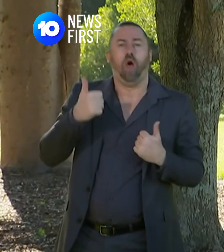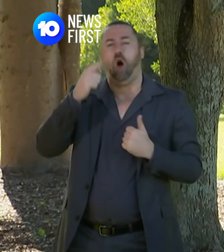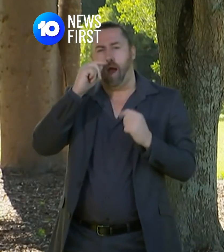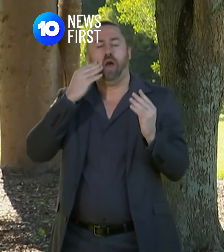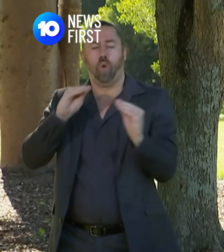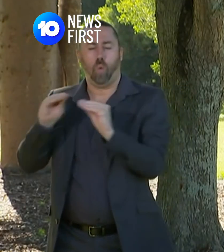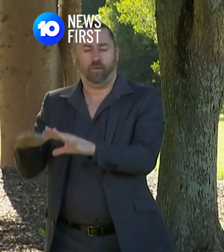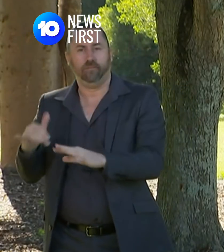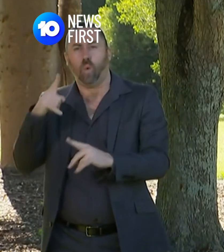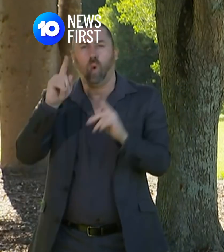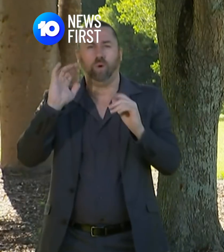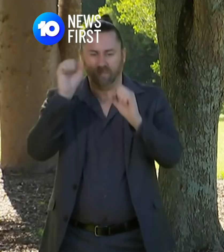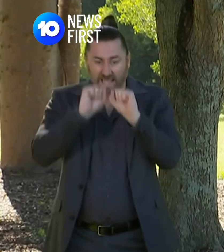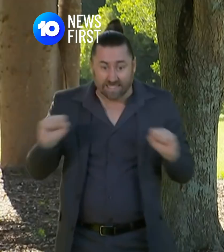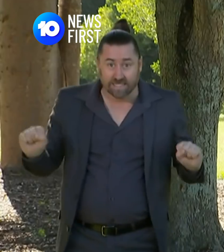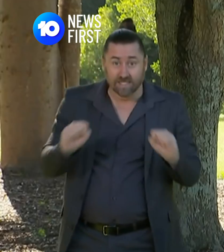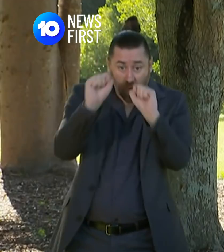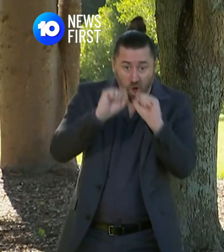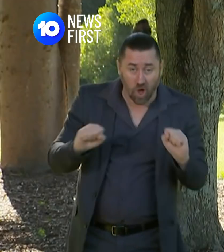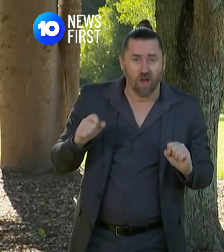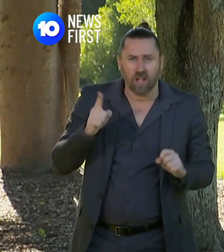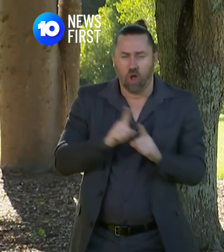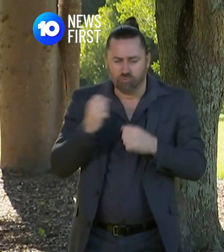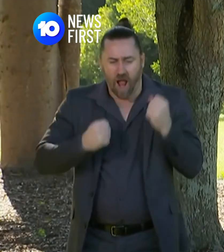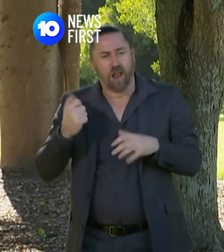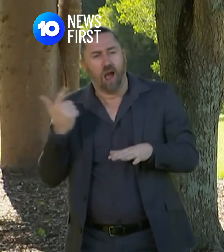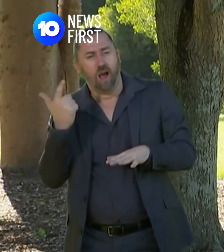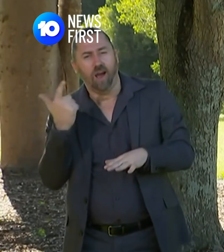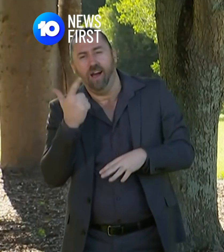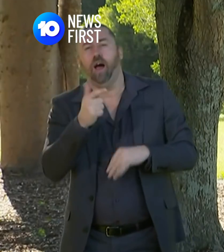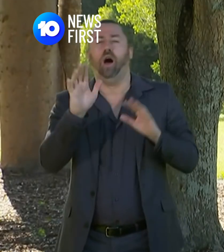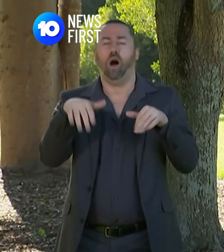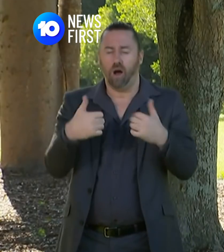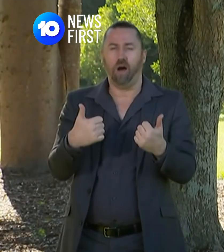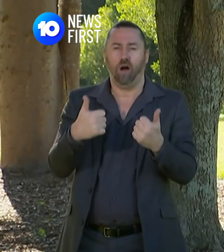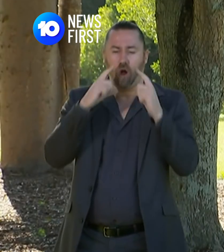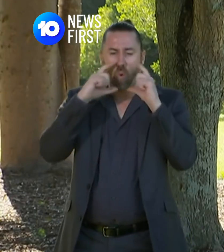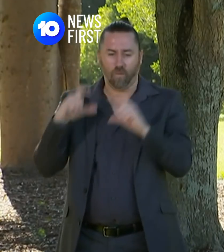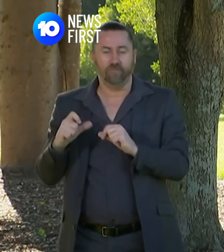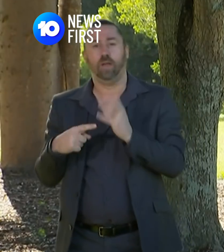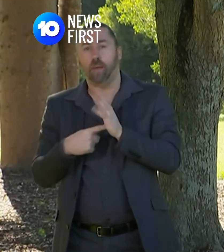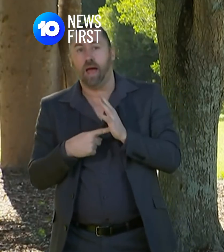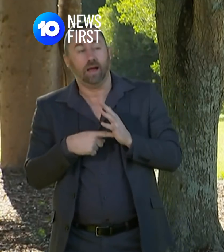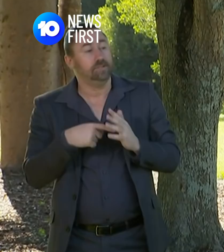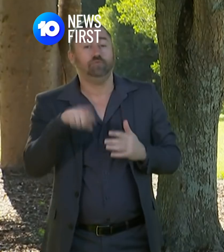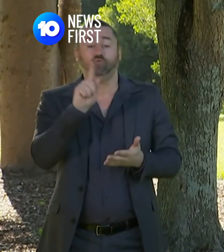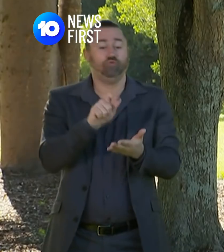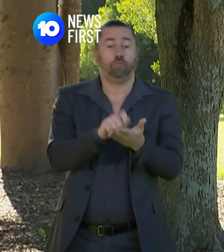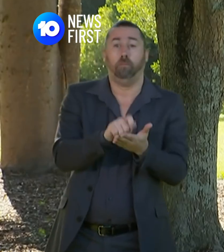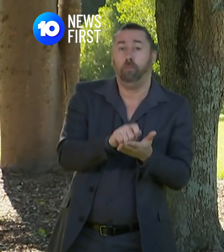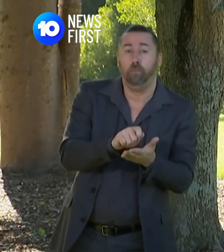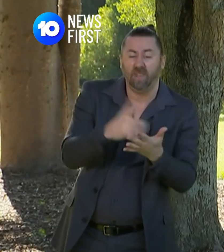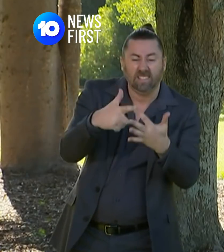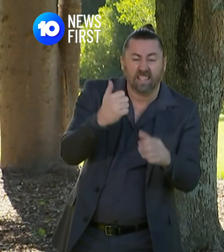extreme physical exertion again that would be dangerous really it's important to wear a mask so when you go to the shopping